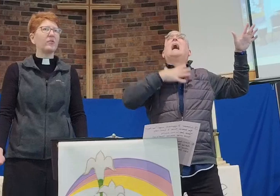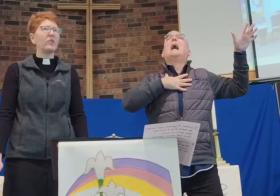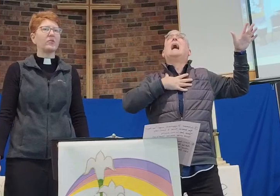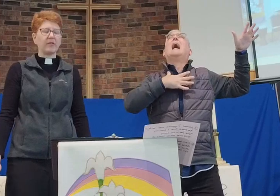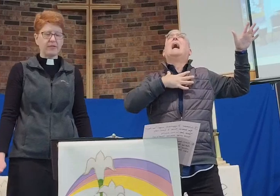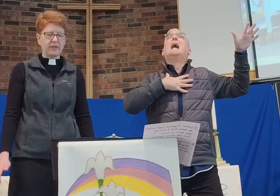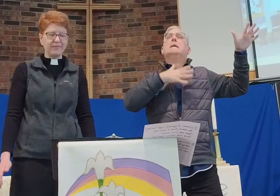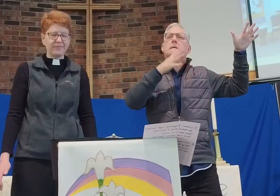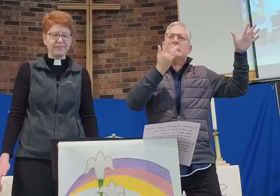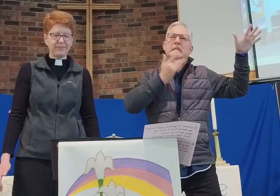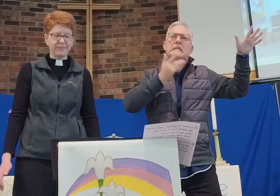torturous sun.